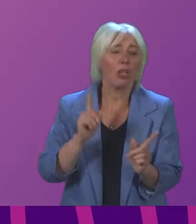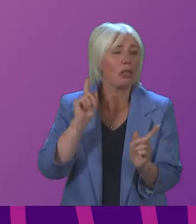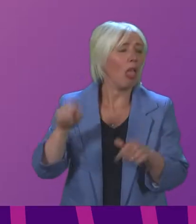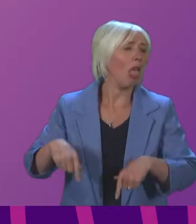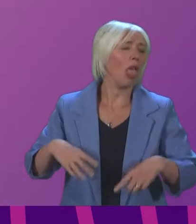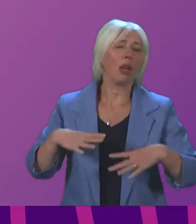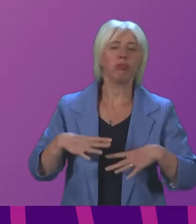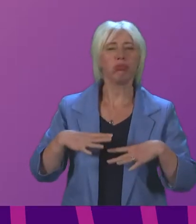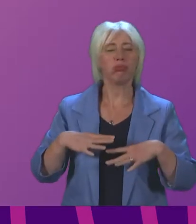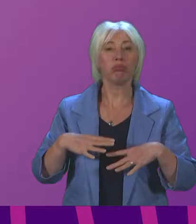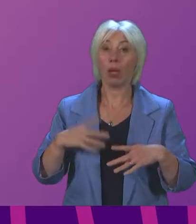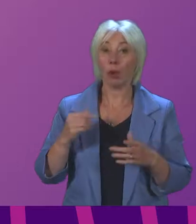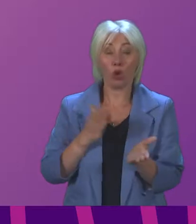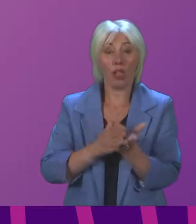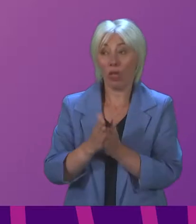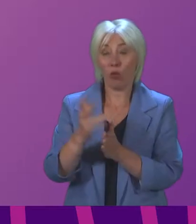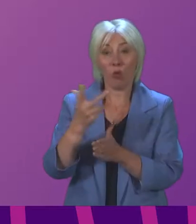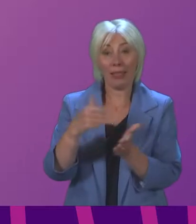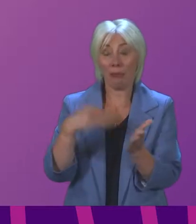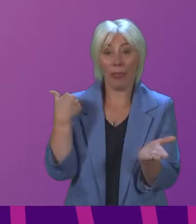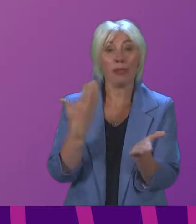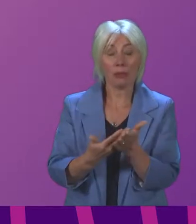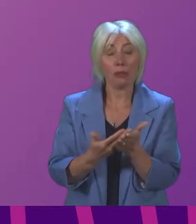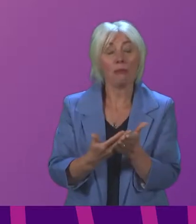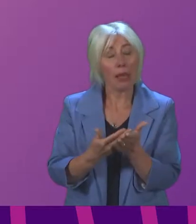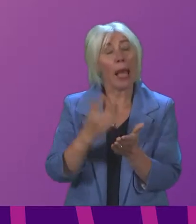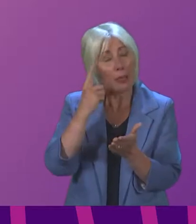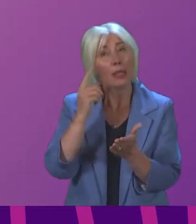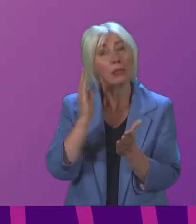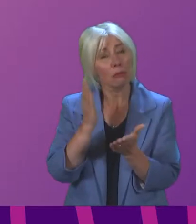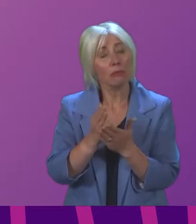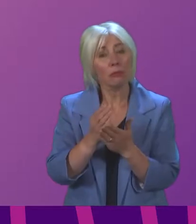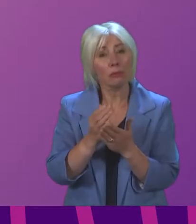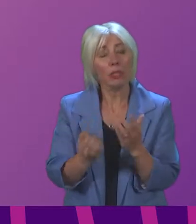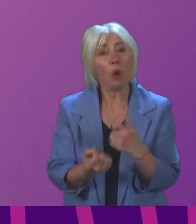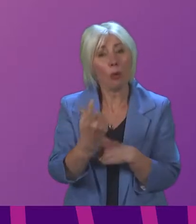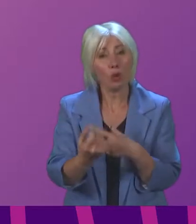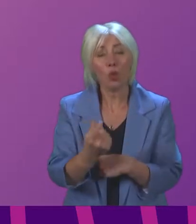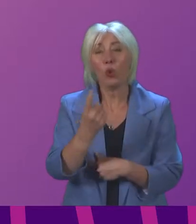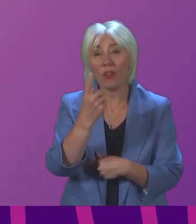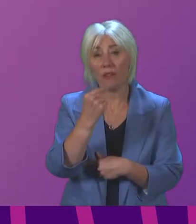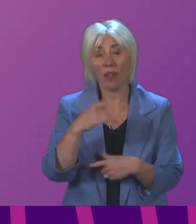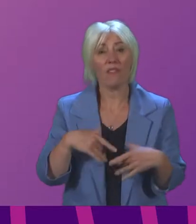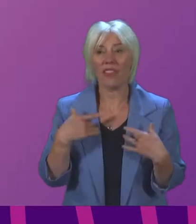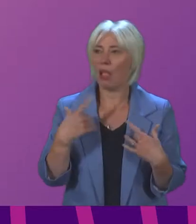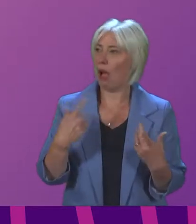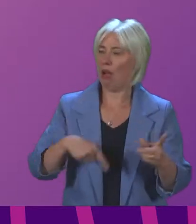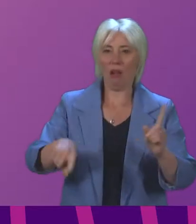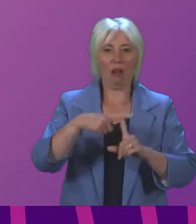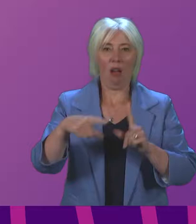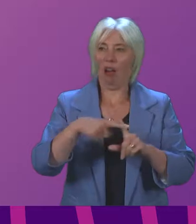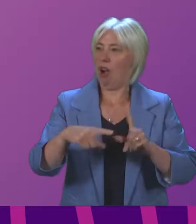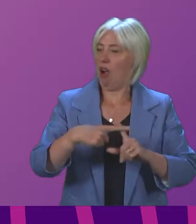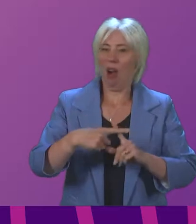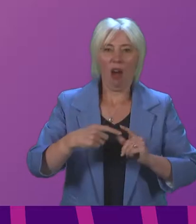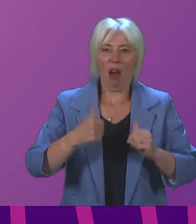at different stages over the last 18 months or so there have been moments where we could have felt incredibly optimistic about